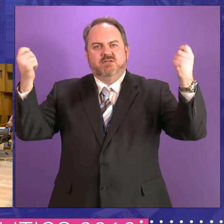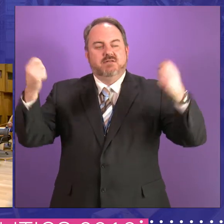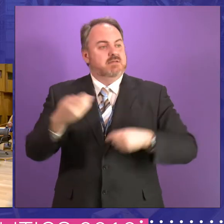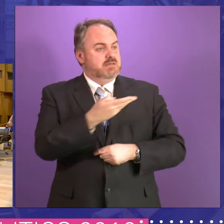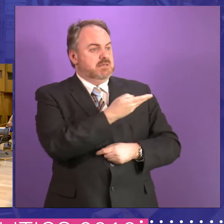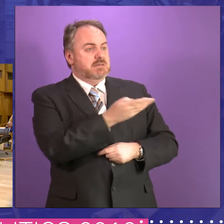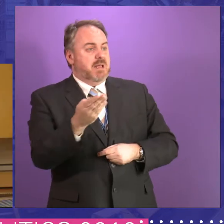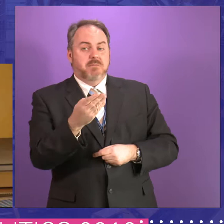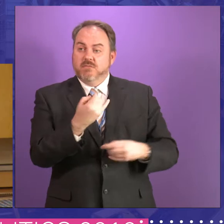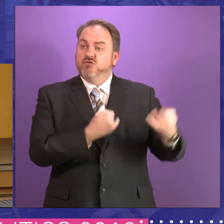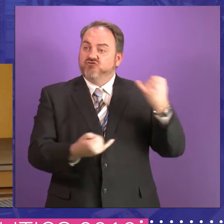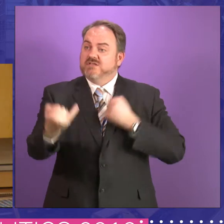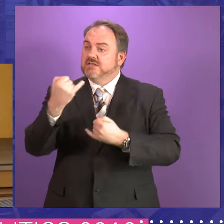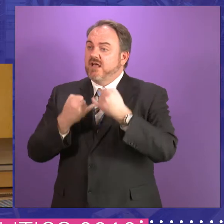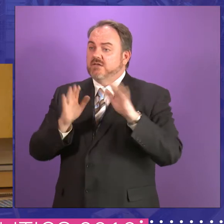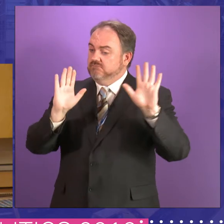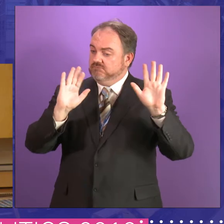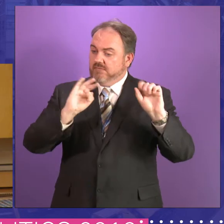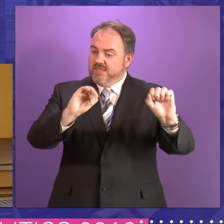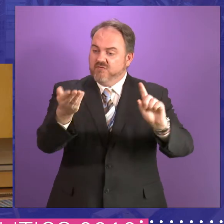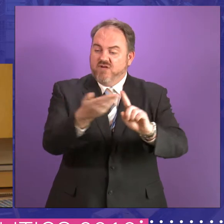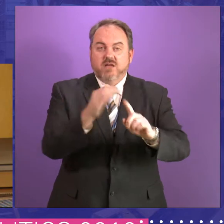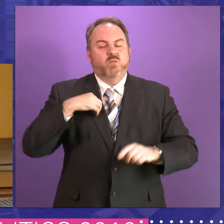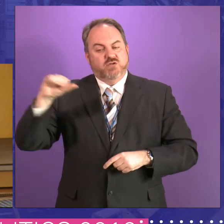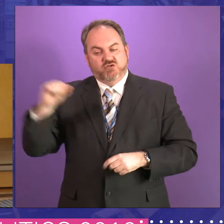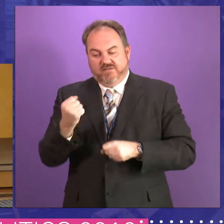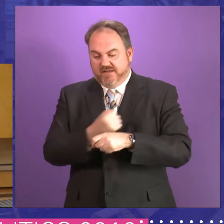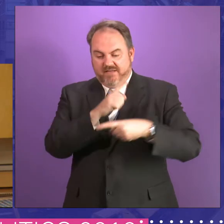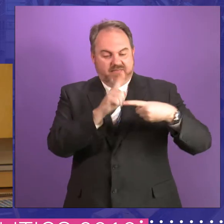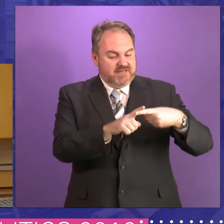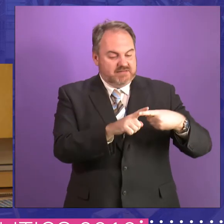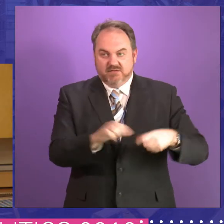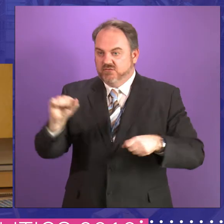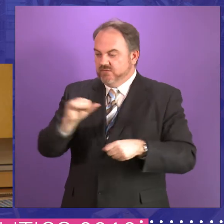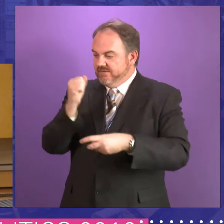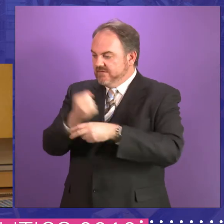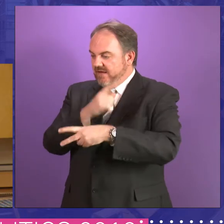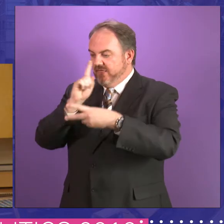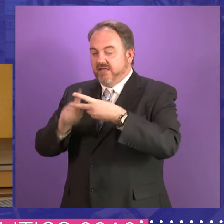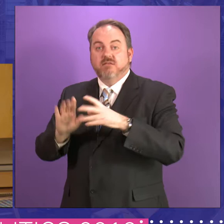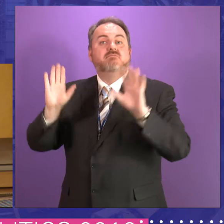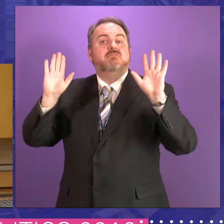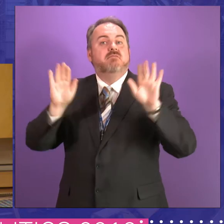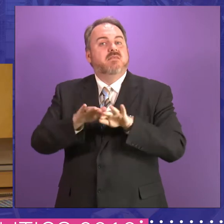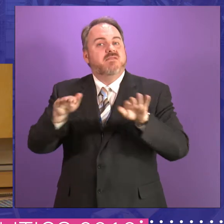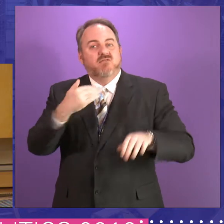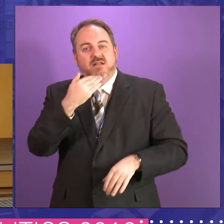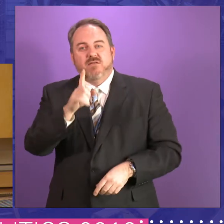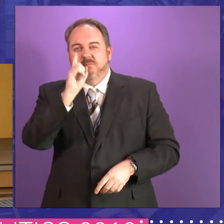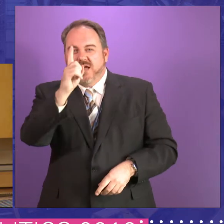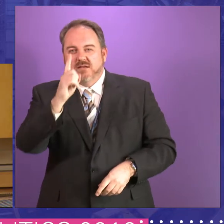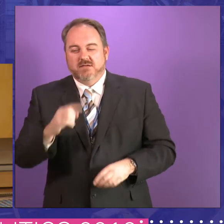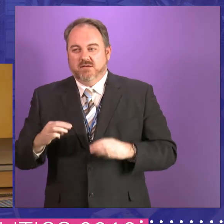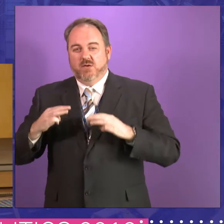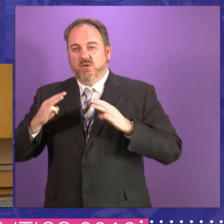will be able to criticise, rightly be able to say it could have done this, it could have done that. But all in all, when you consider that Westminster has been on